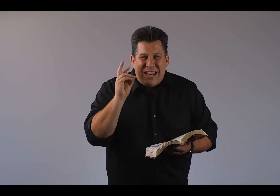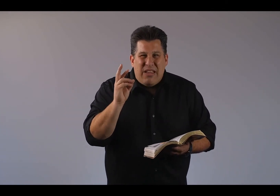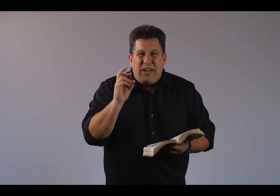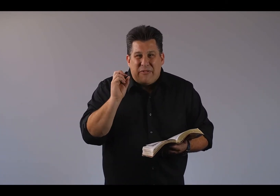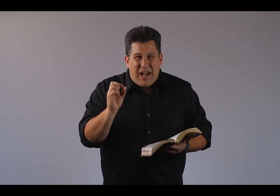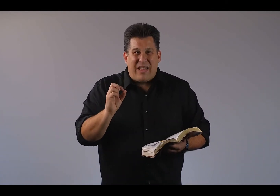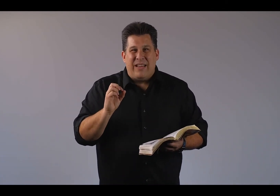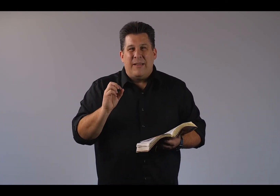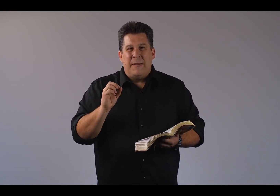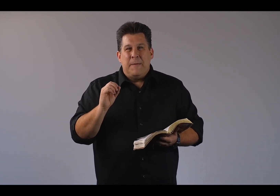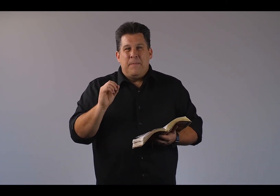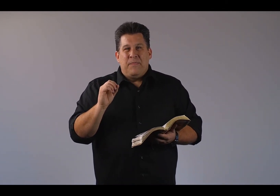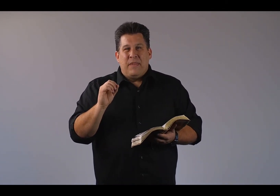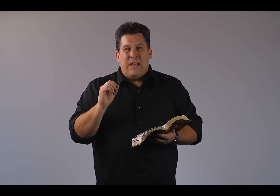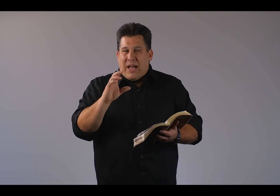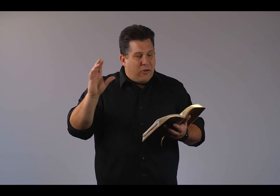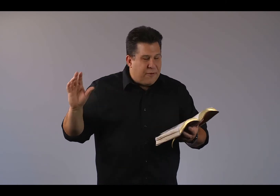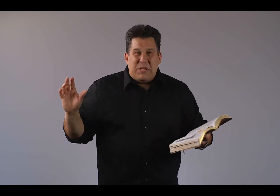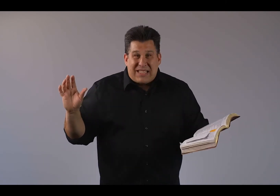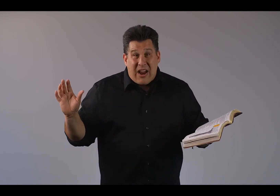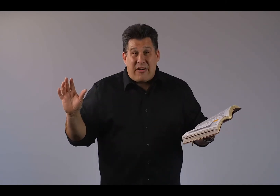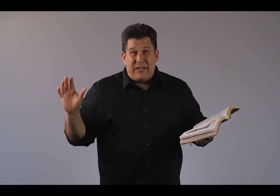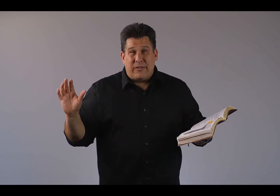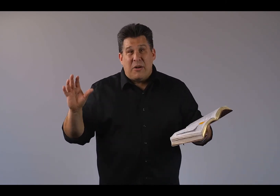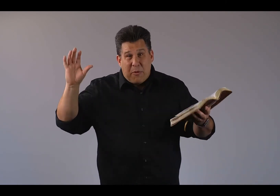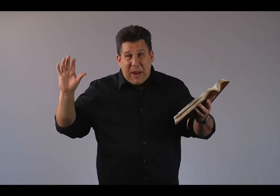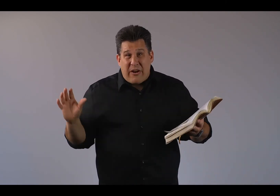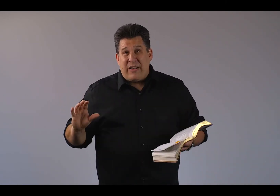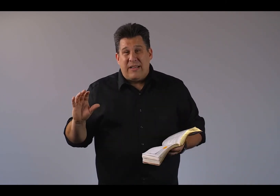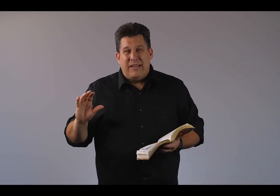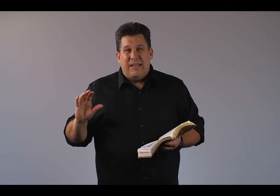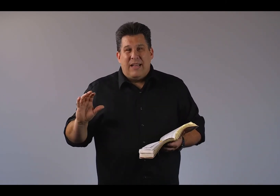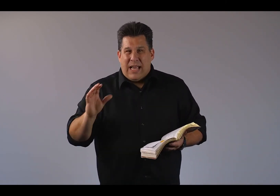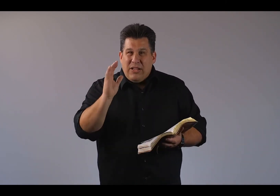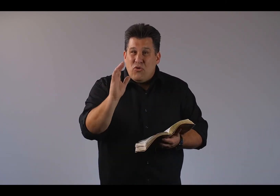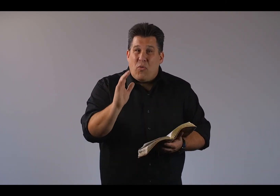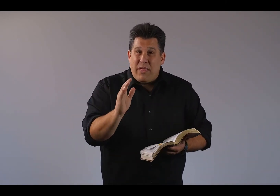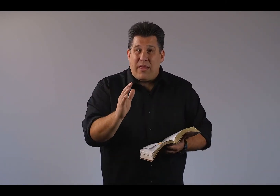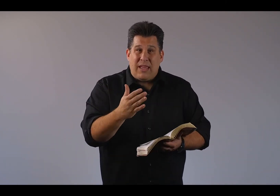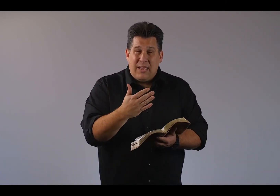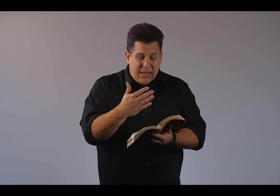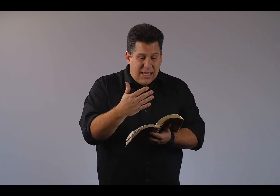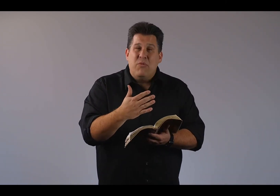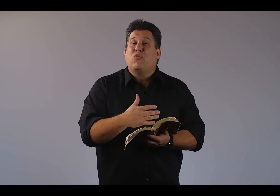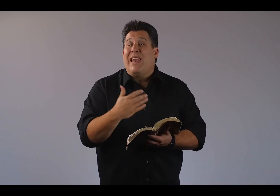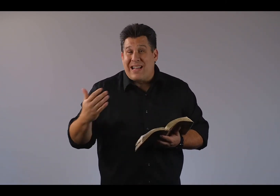even of God. Now, I don't know if he was scared or unprepared. I do know one thing. He was reluctant.